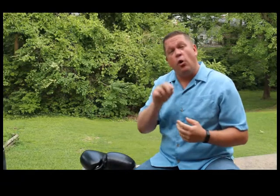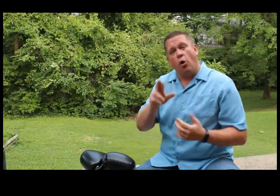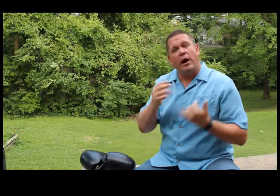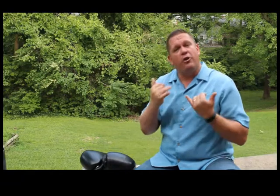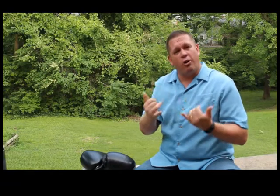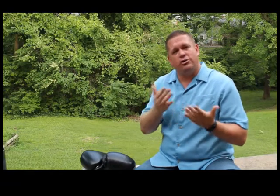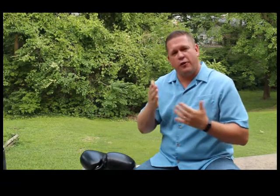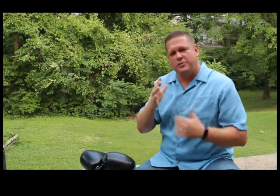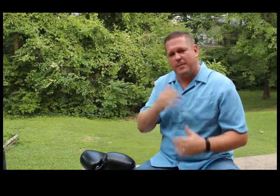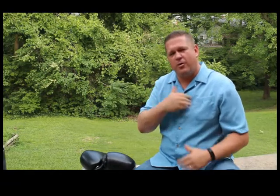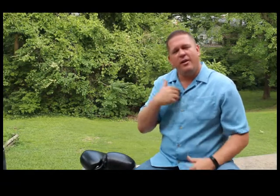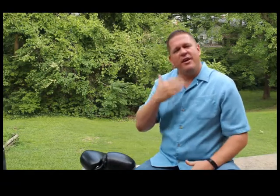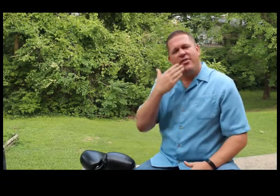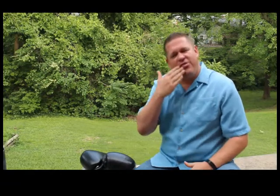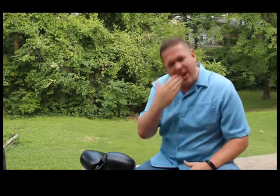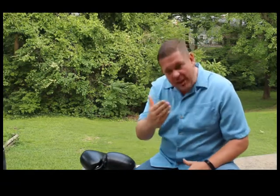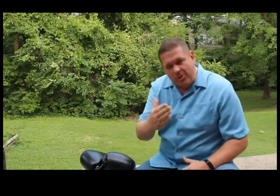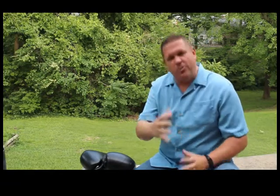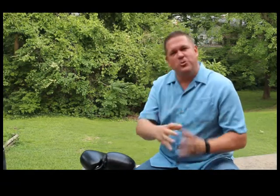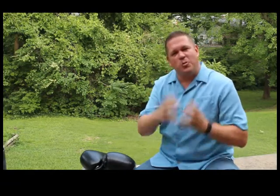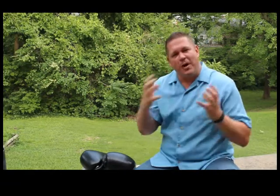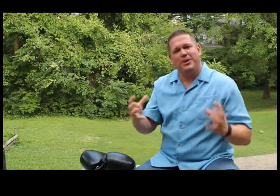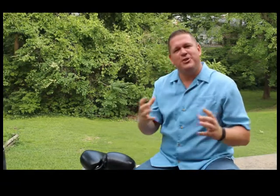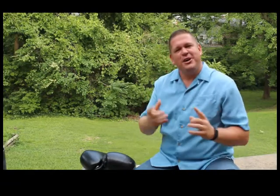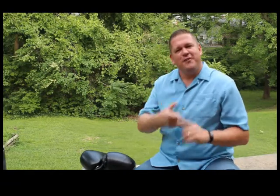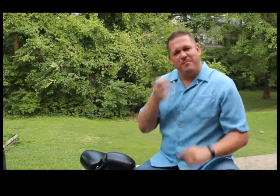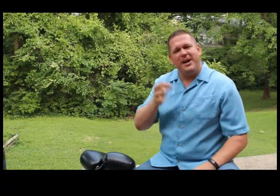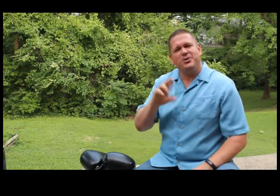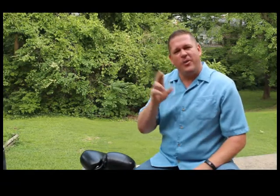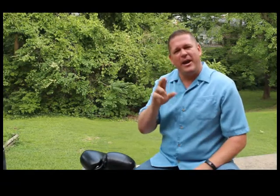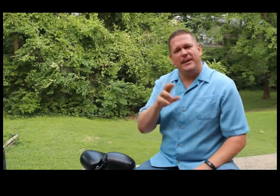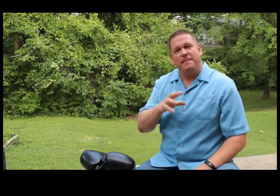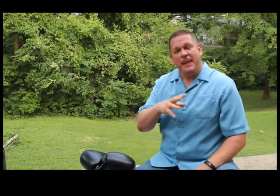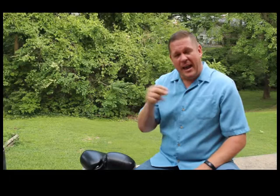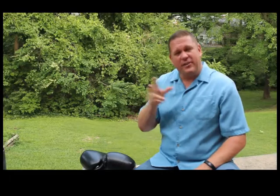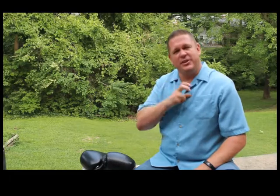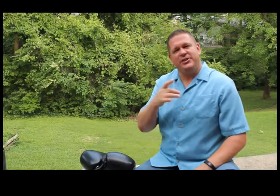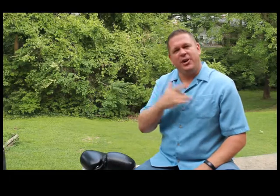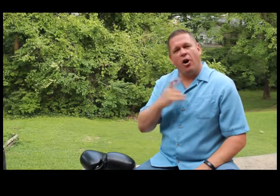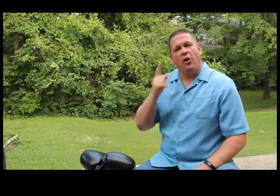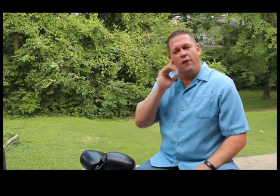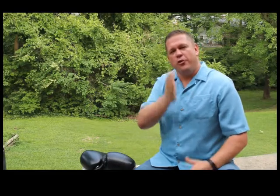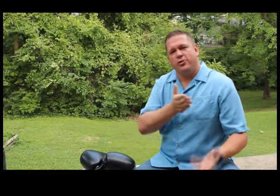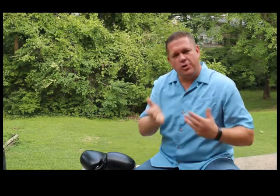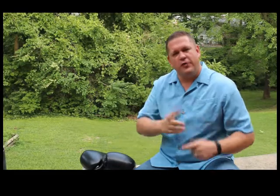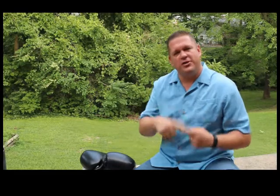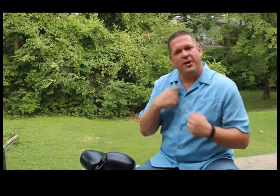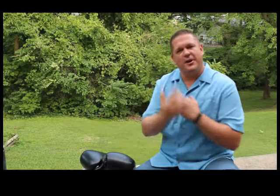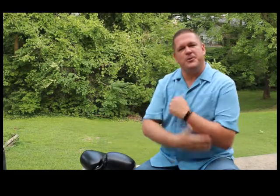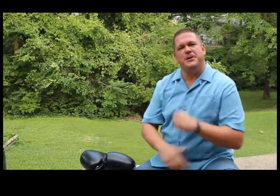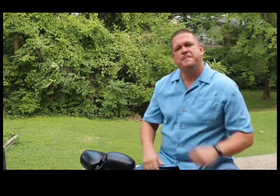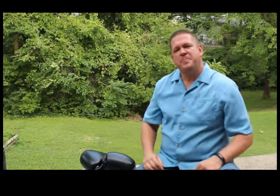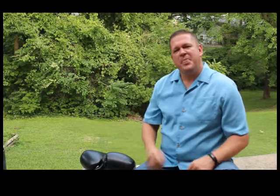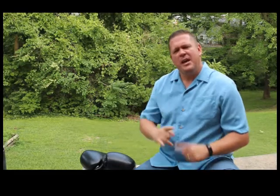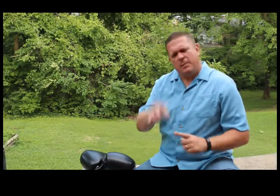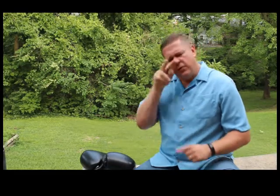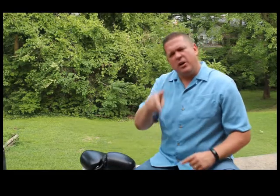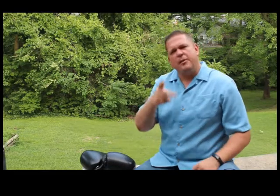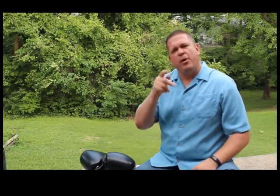or a current service member, thank you so much, Pastor Randy and the listening heart, for your service to our country. If you look at the